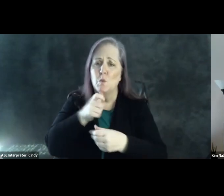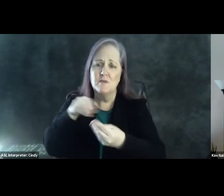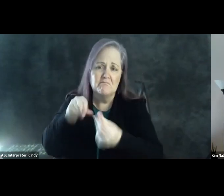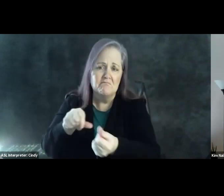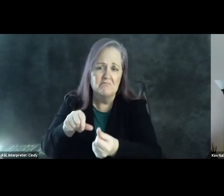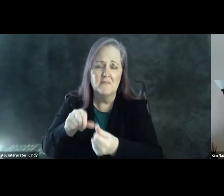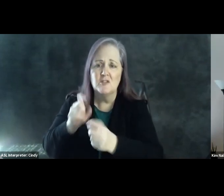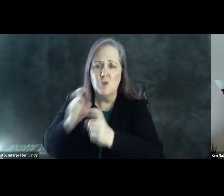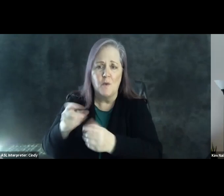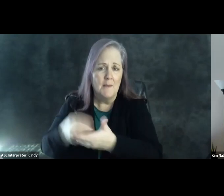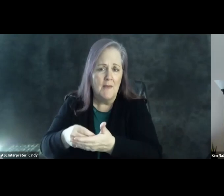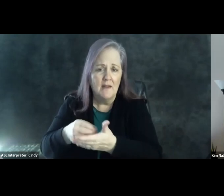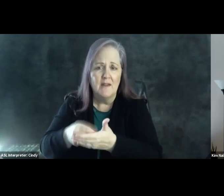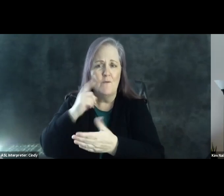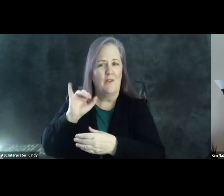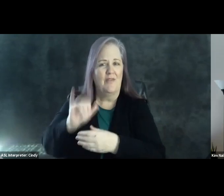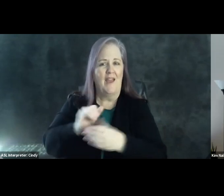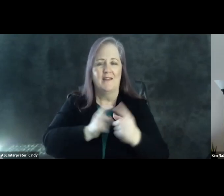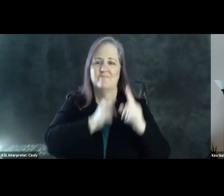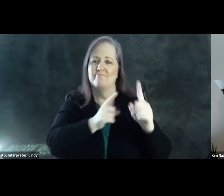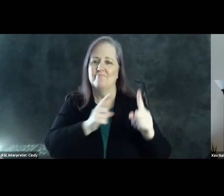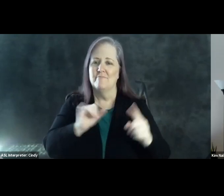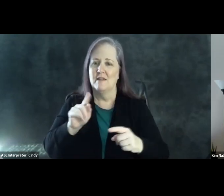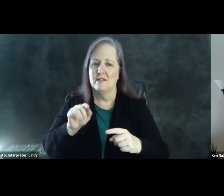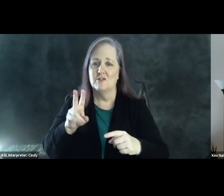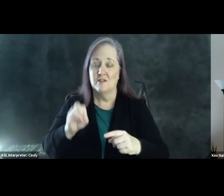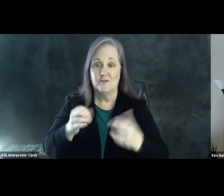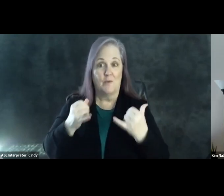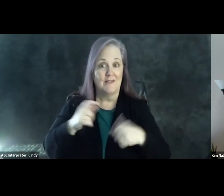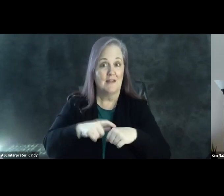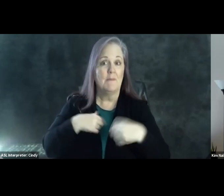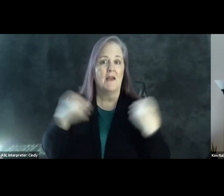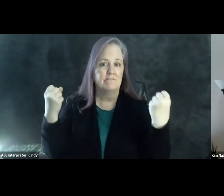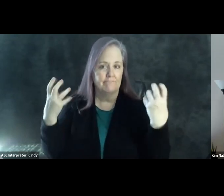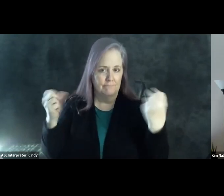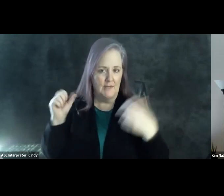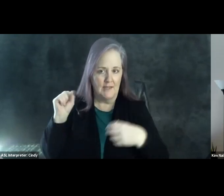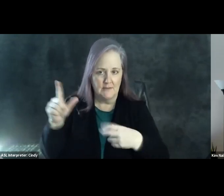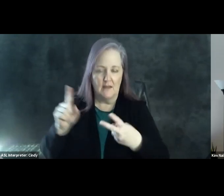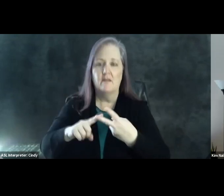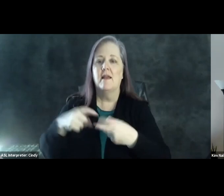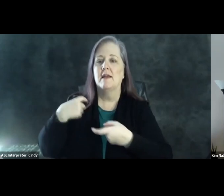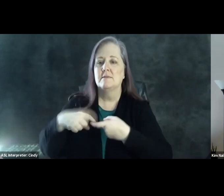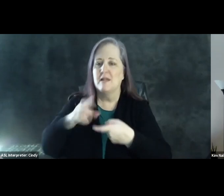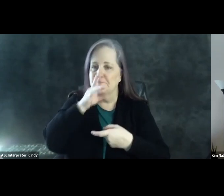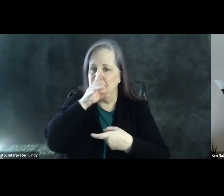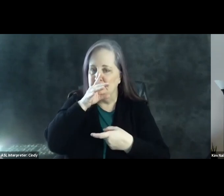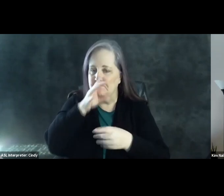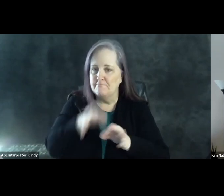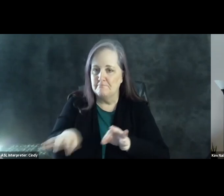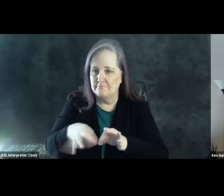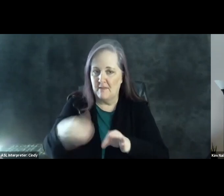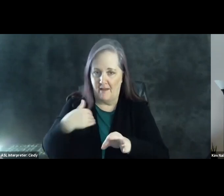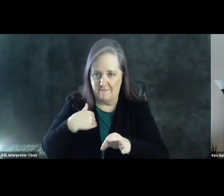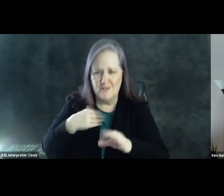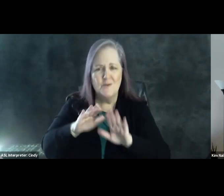each. And this year we have them also with ASL interpretation and with Spanish subtitles, if you so desire. So if you